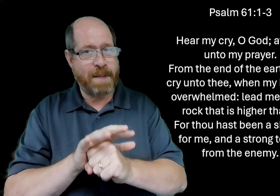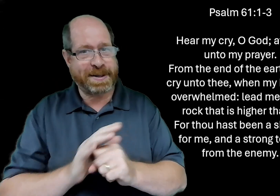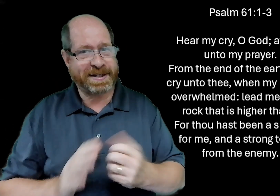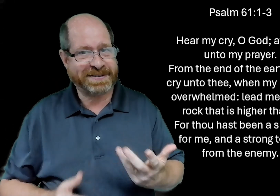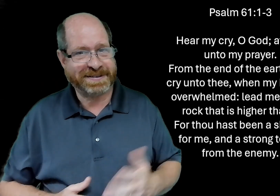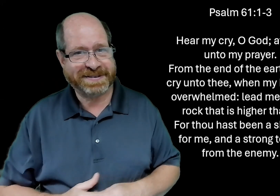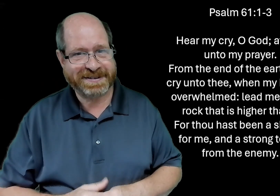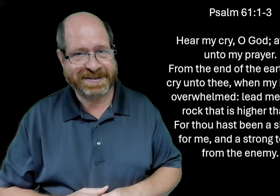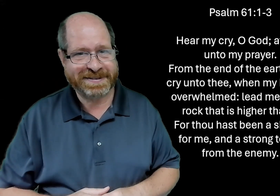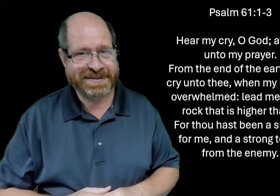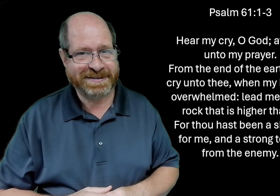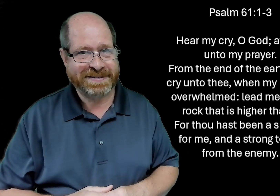that's god's promise